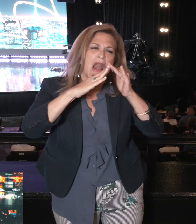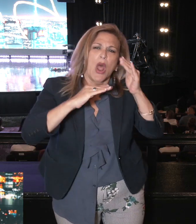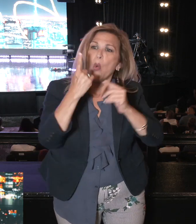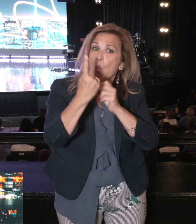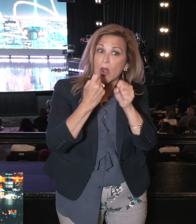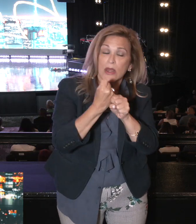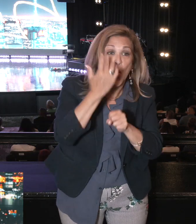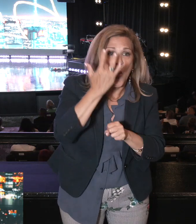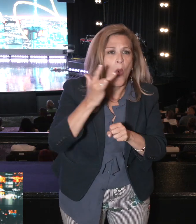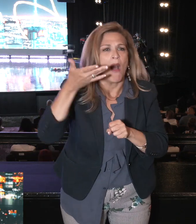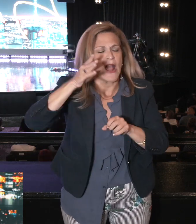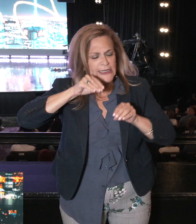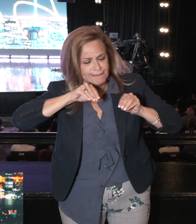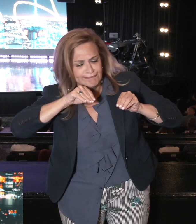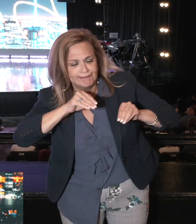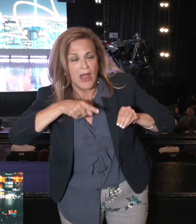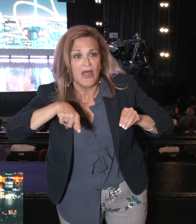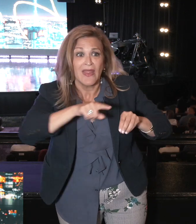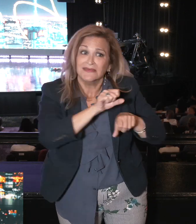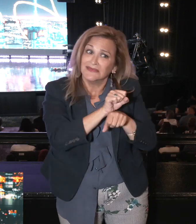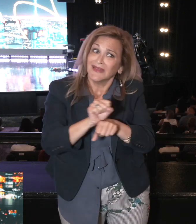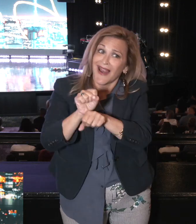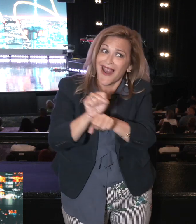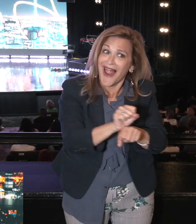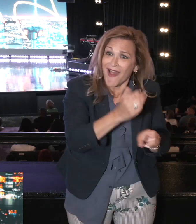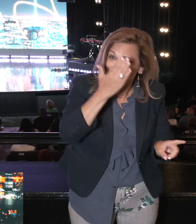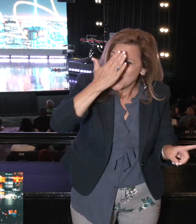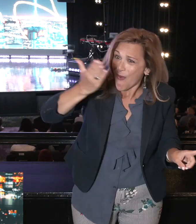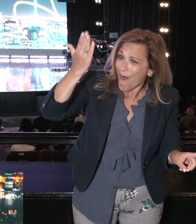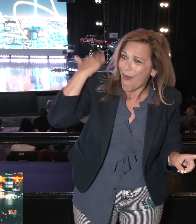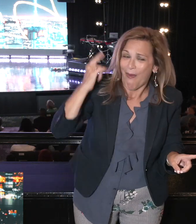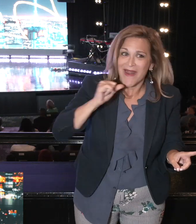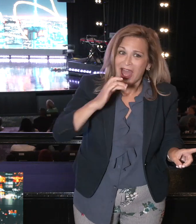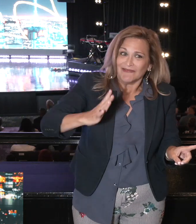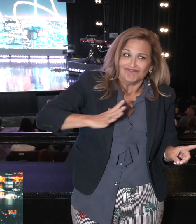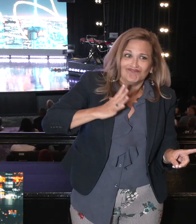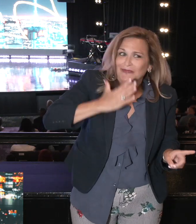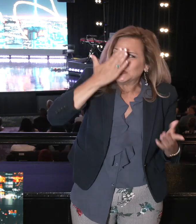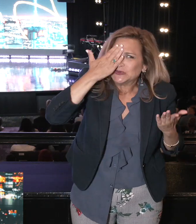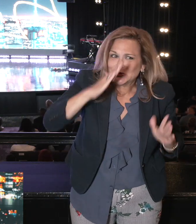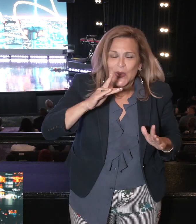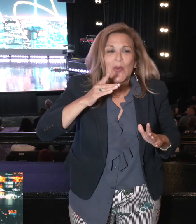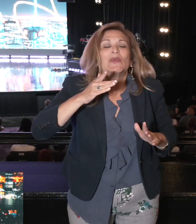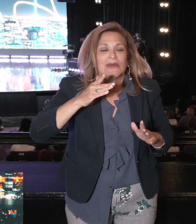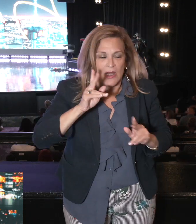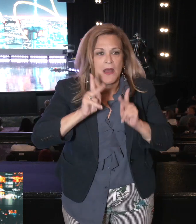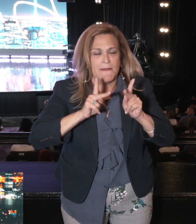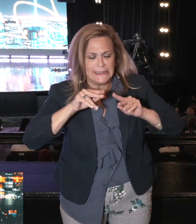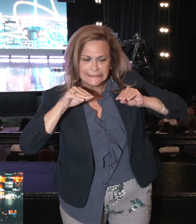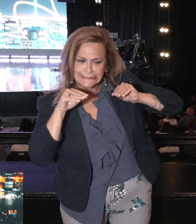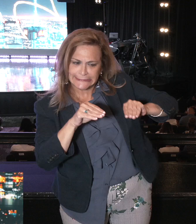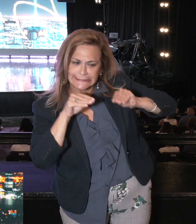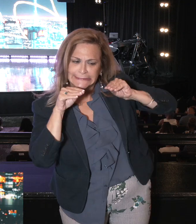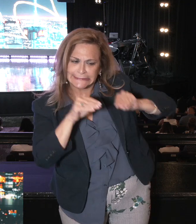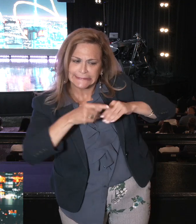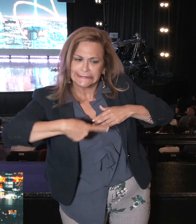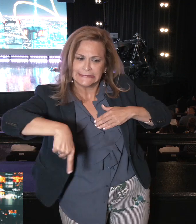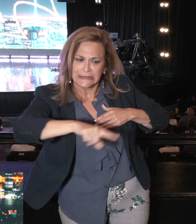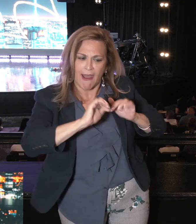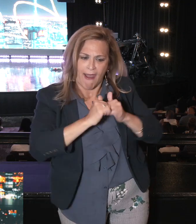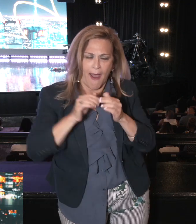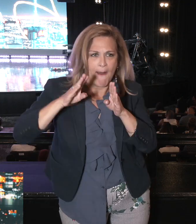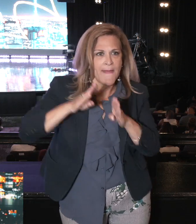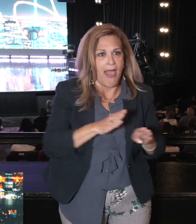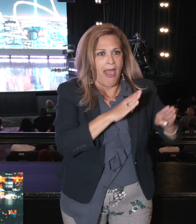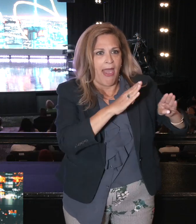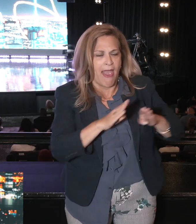didn't really know godly conduct. So God wanted them to know how to treat one another. You read the book of Leviticus, and you see all that. But wanted